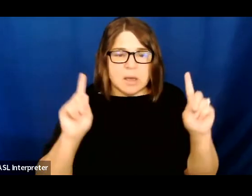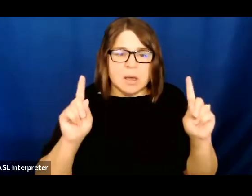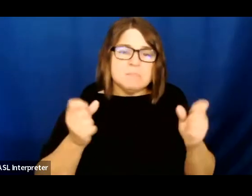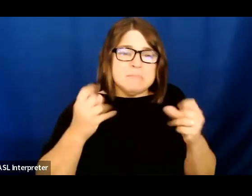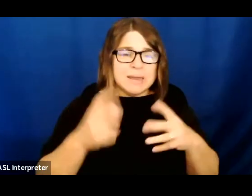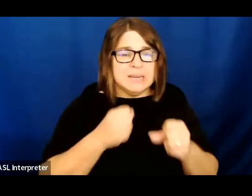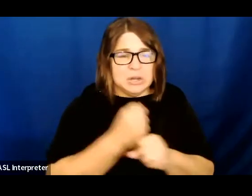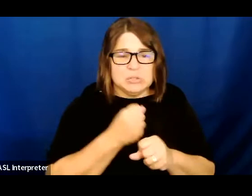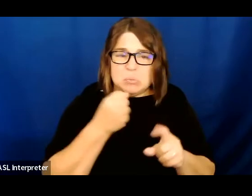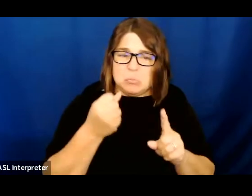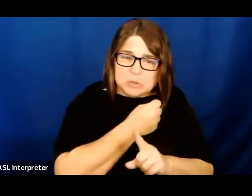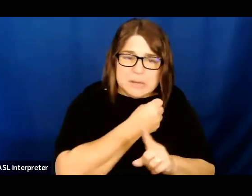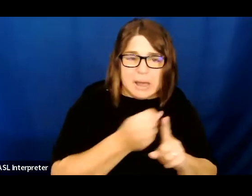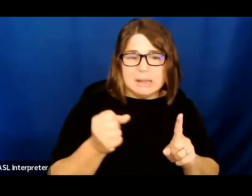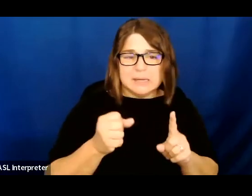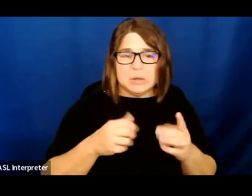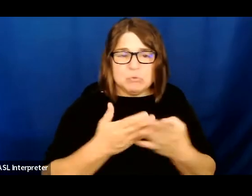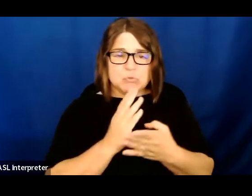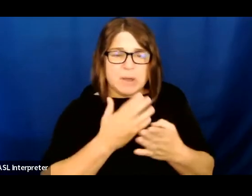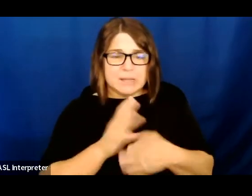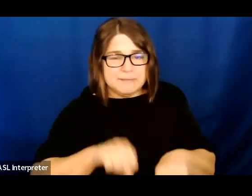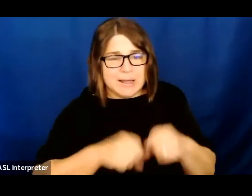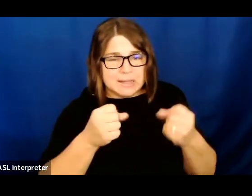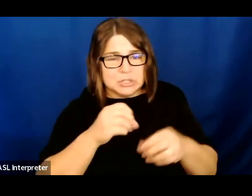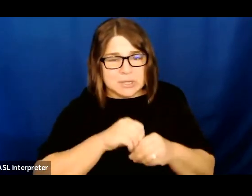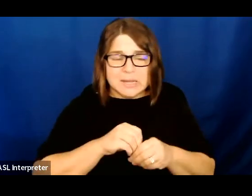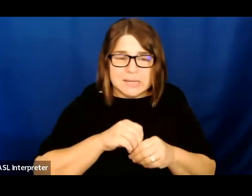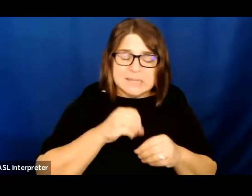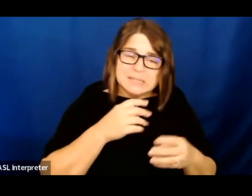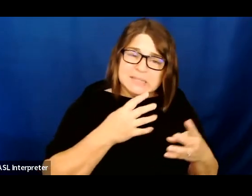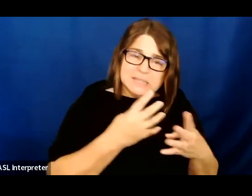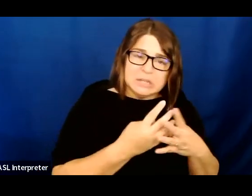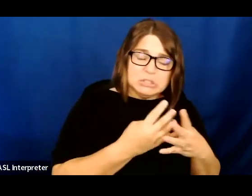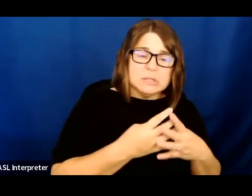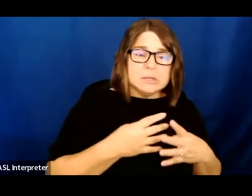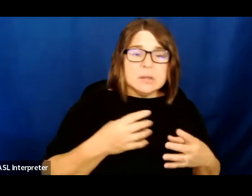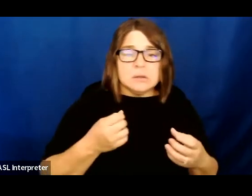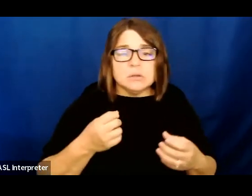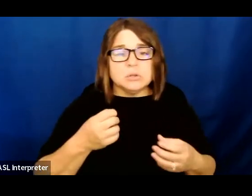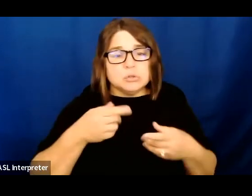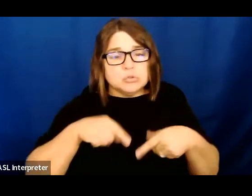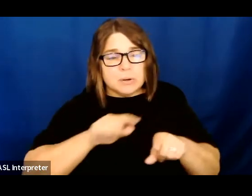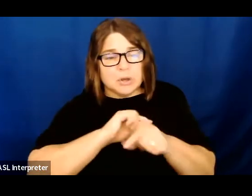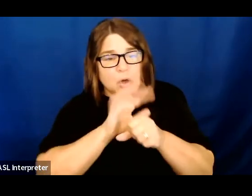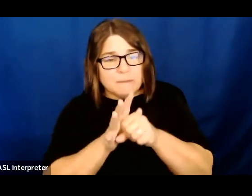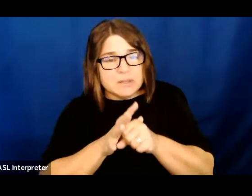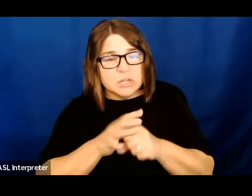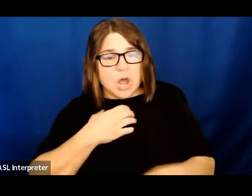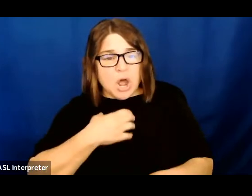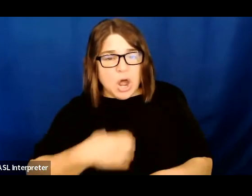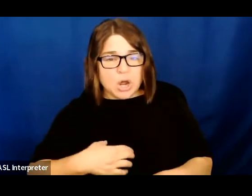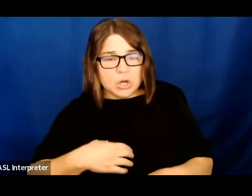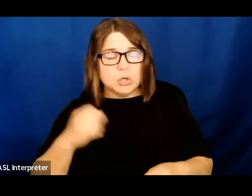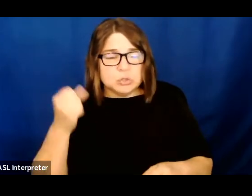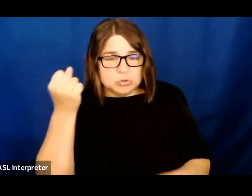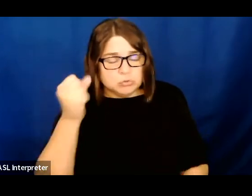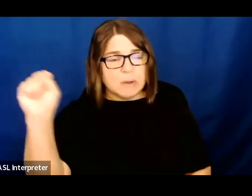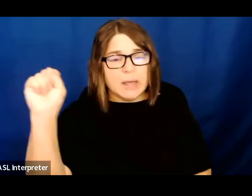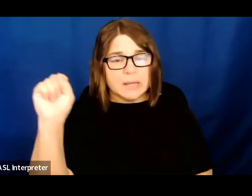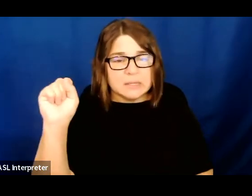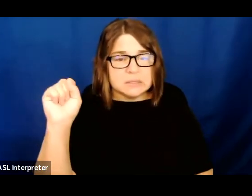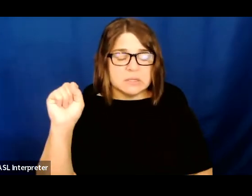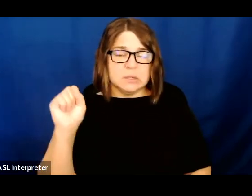and rights violations in detention. During COVID, hunger strikes in facilities such as Laval by detainees drove home the terrible